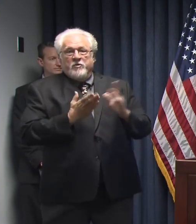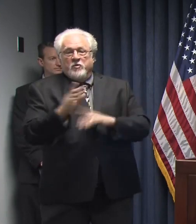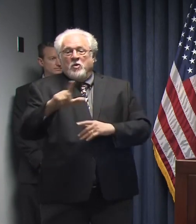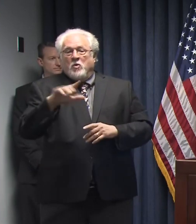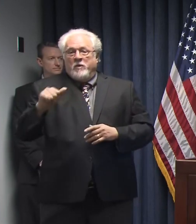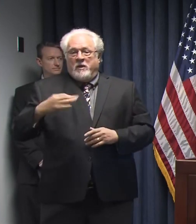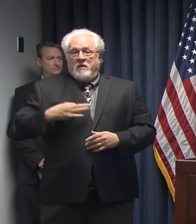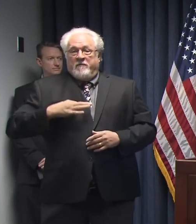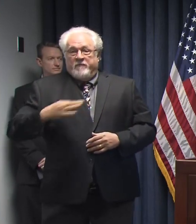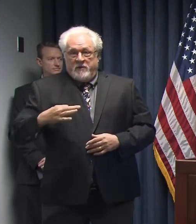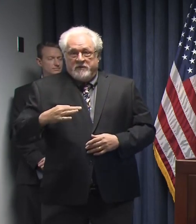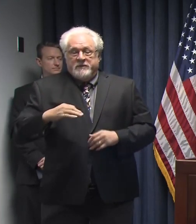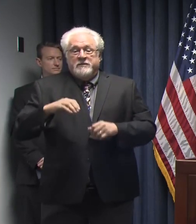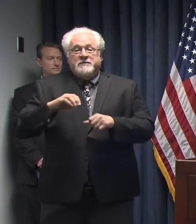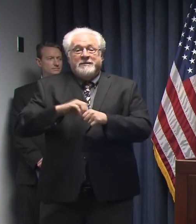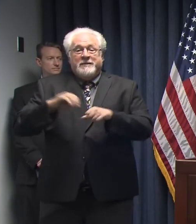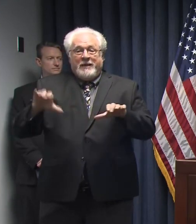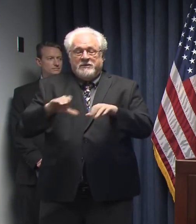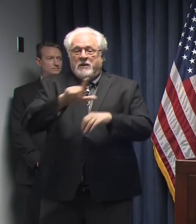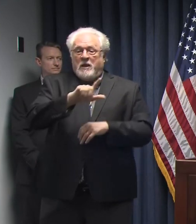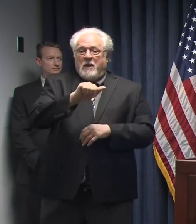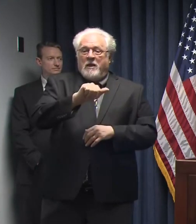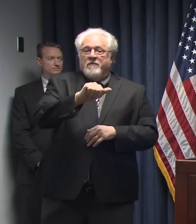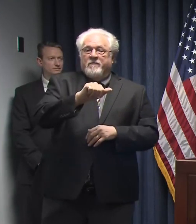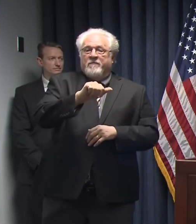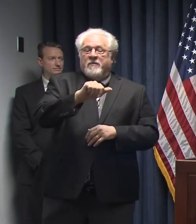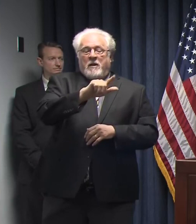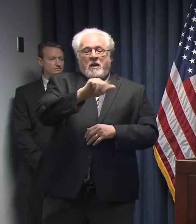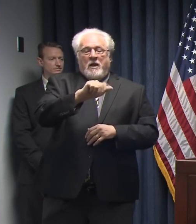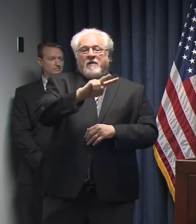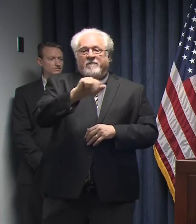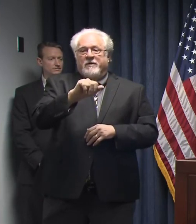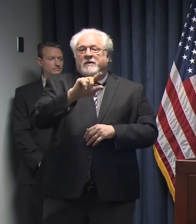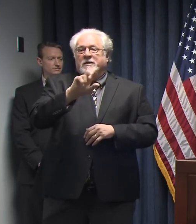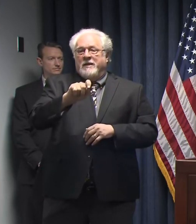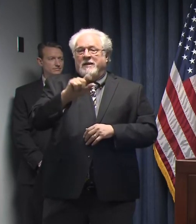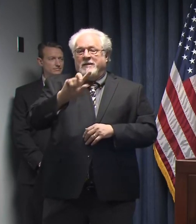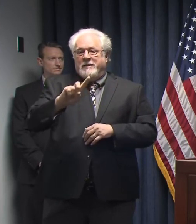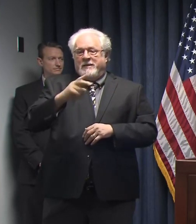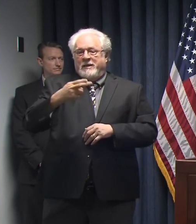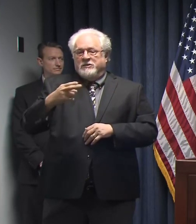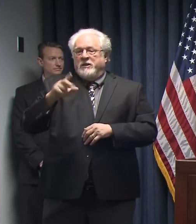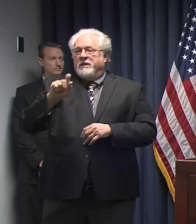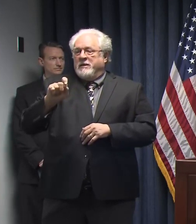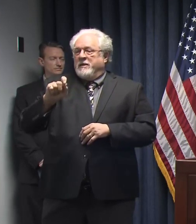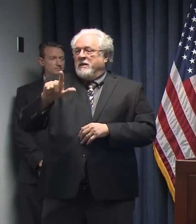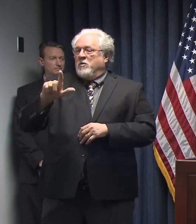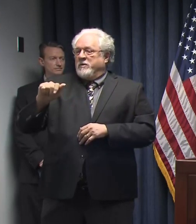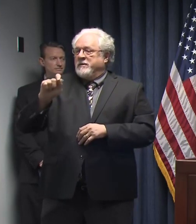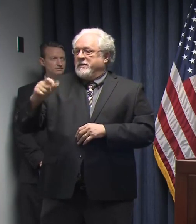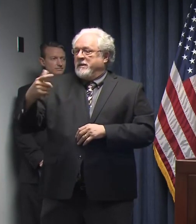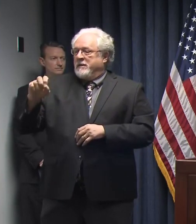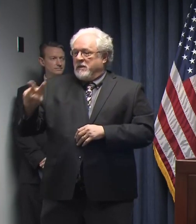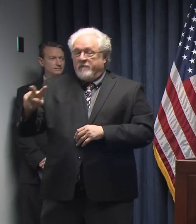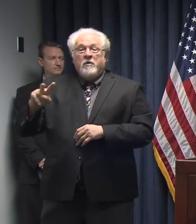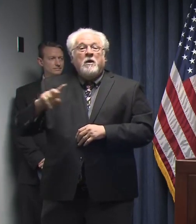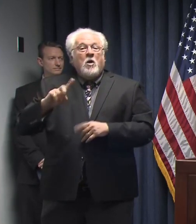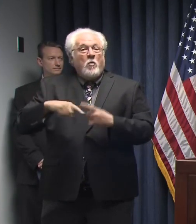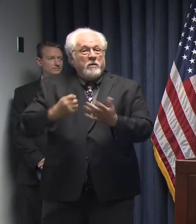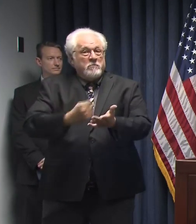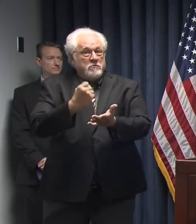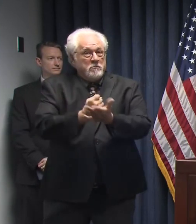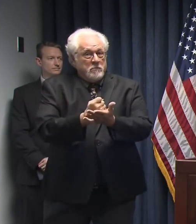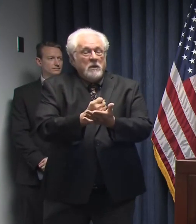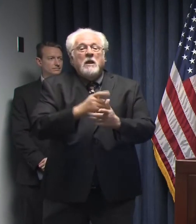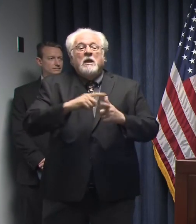Volunteers in Action, lava.dhh.louisiana.gov. Once they are credentialed, they will be contacted